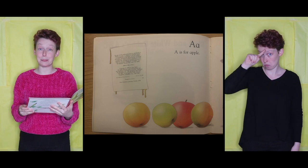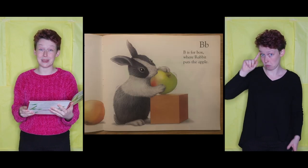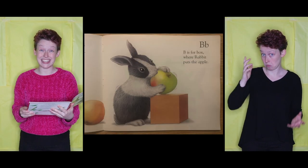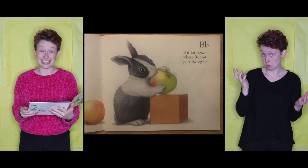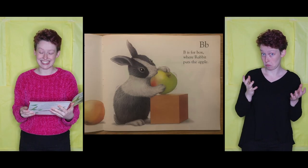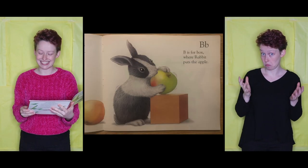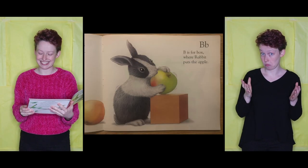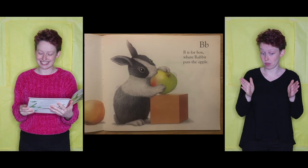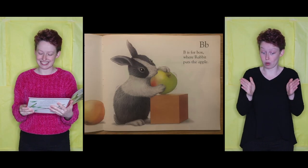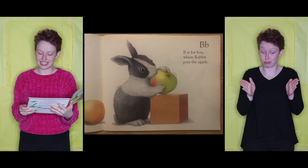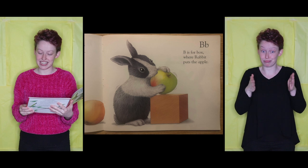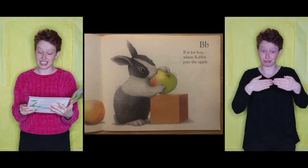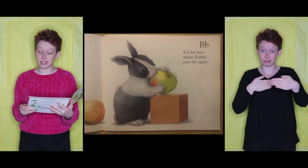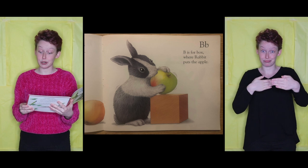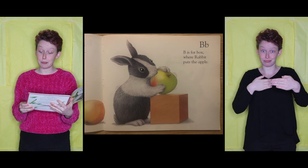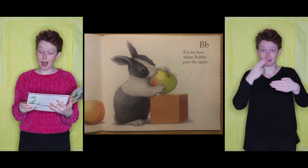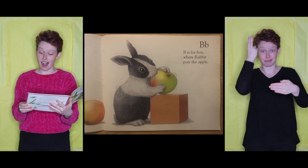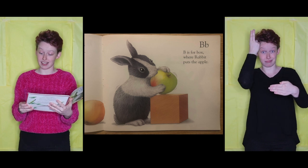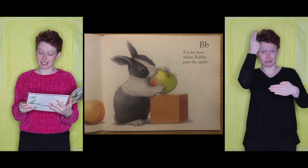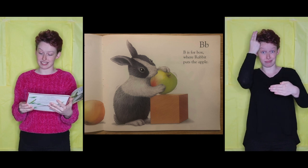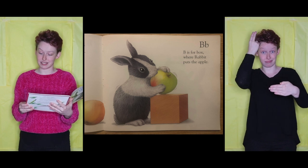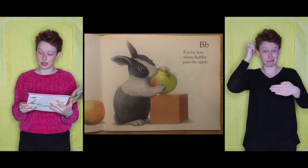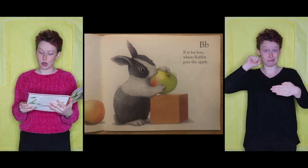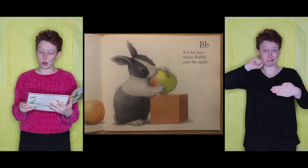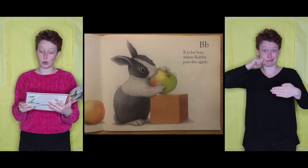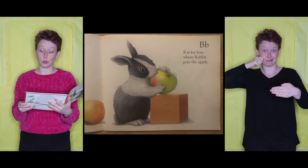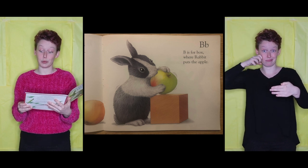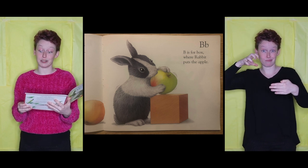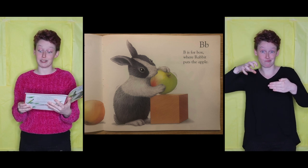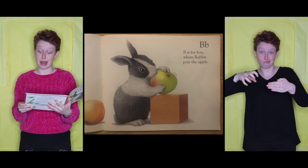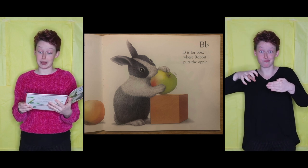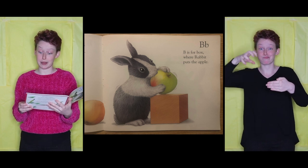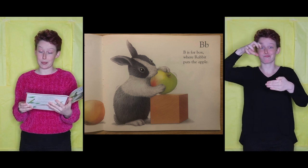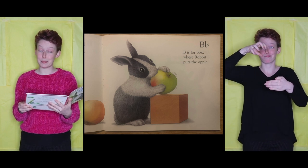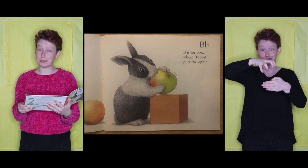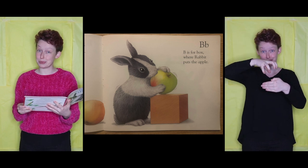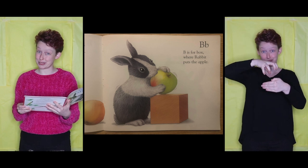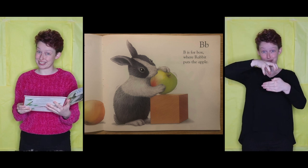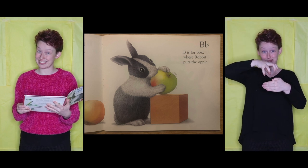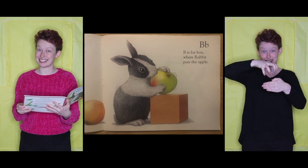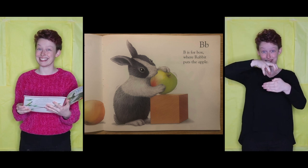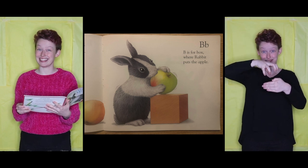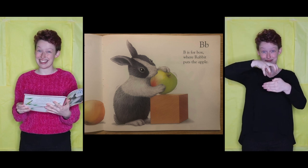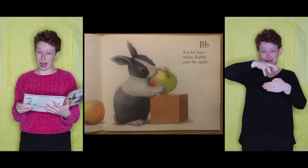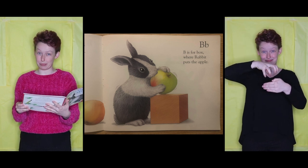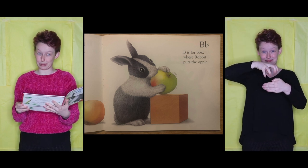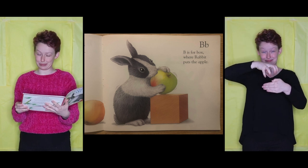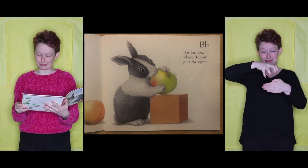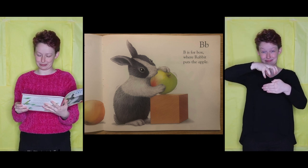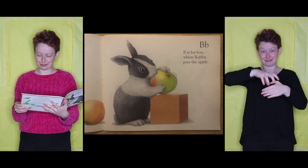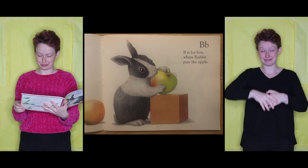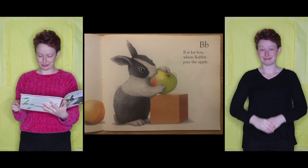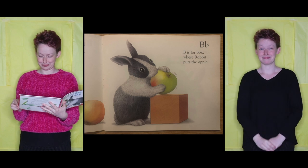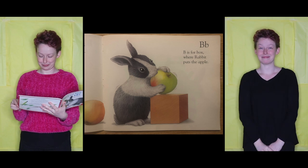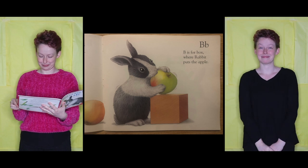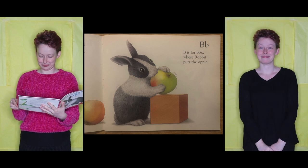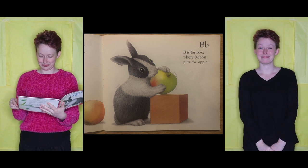B is for Box, where rabbit puts the apple.